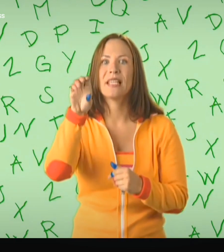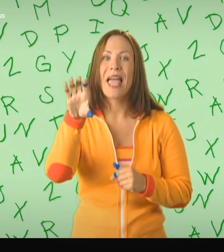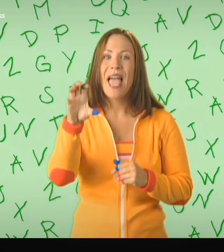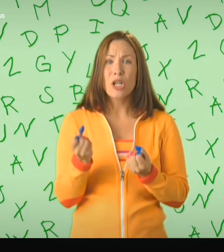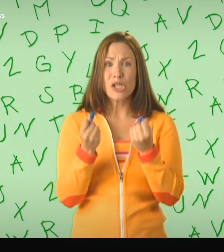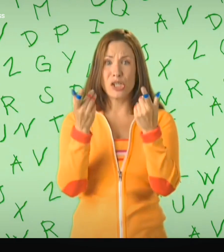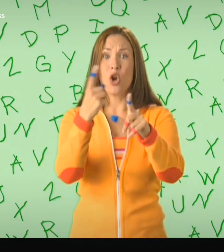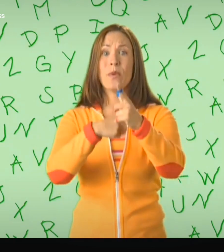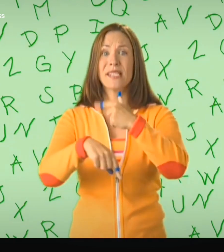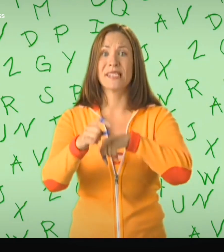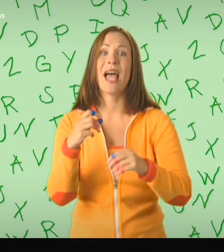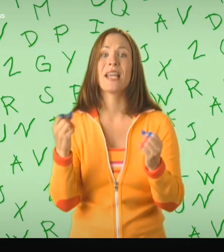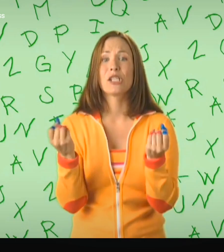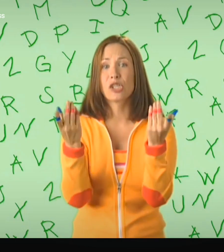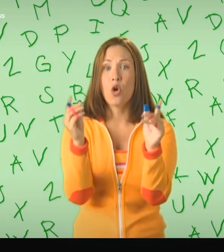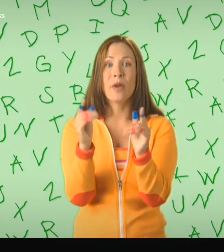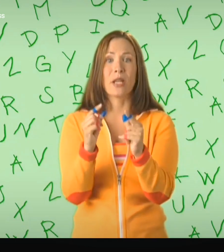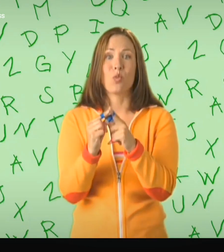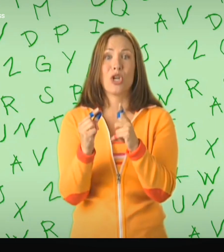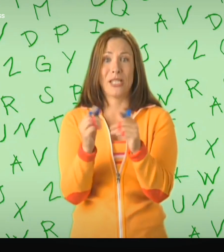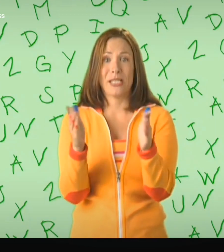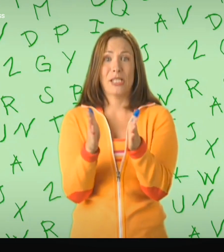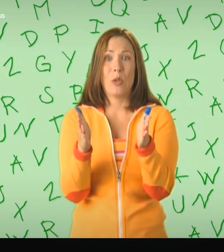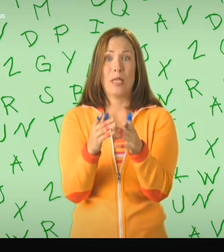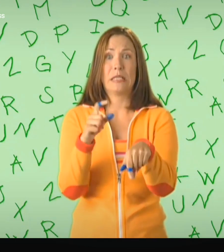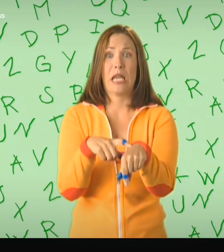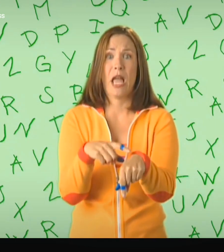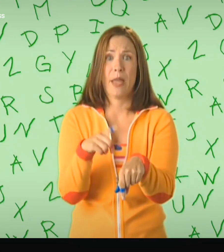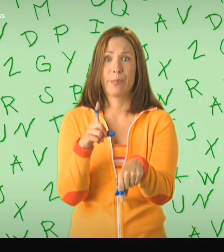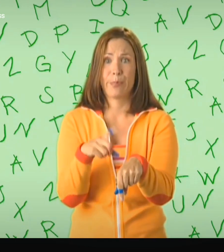So many letters, so many signs, so many words in so little time